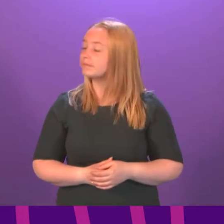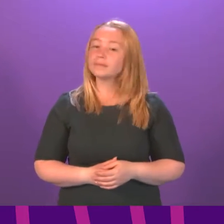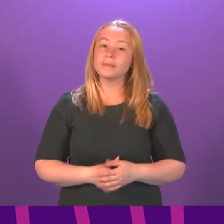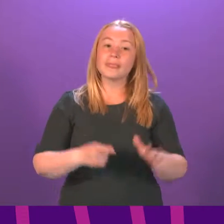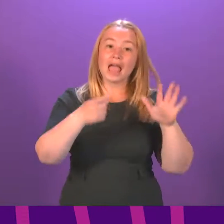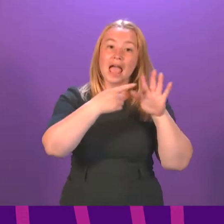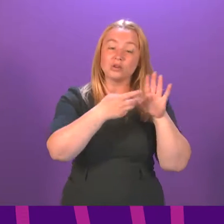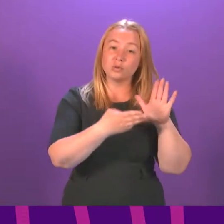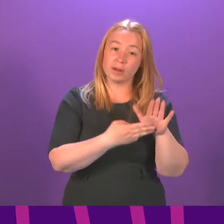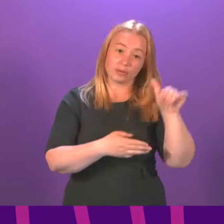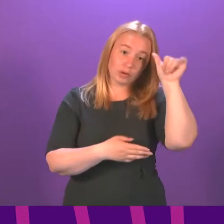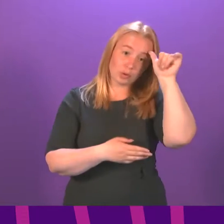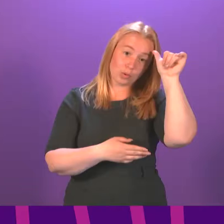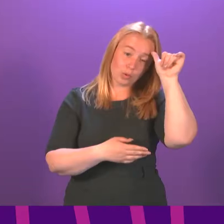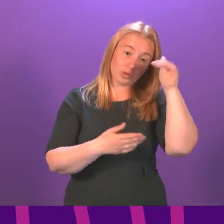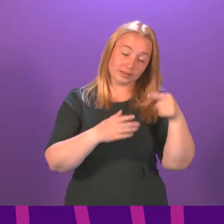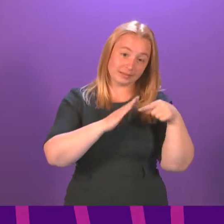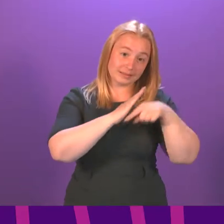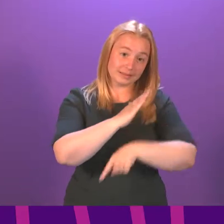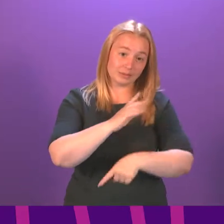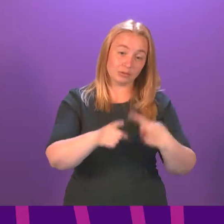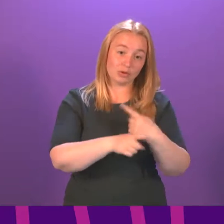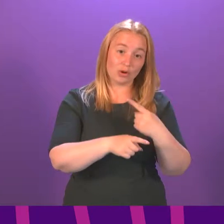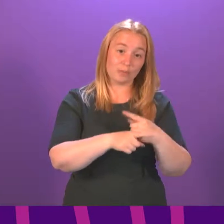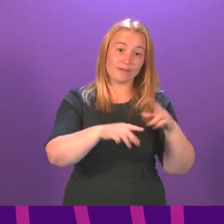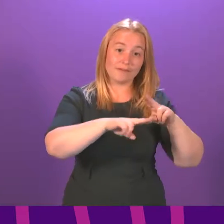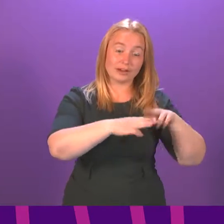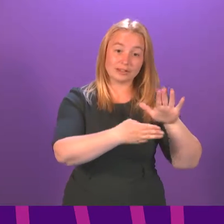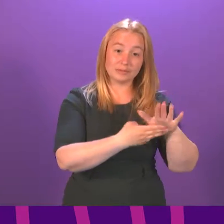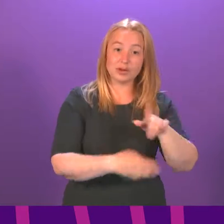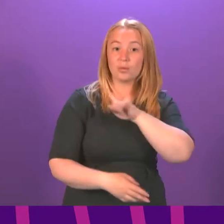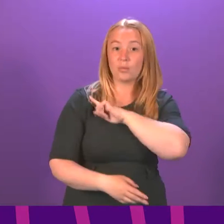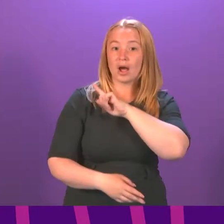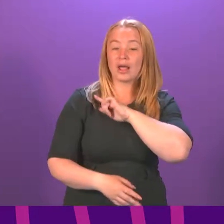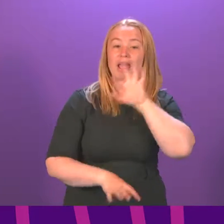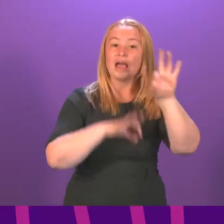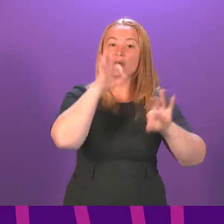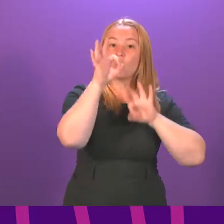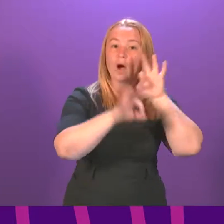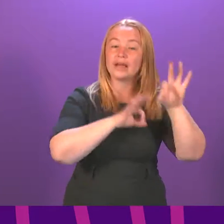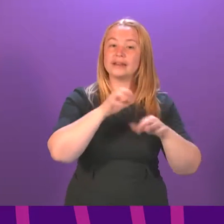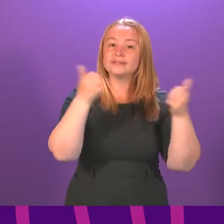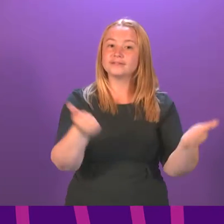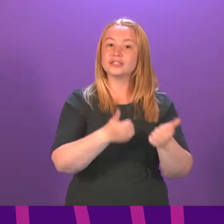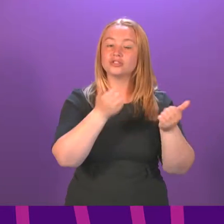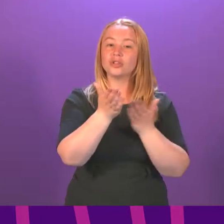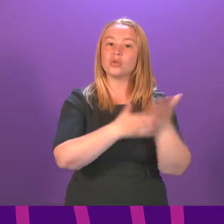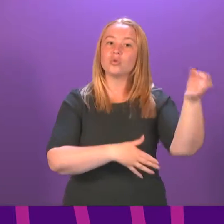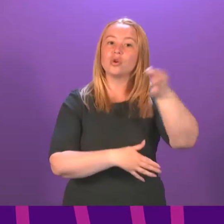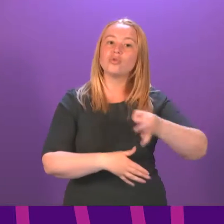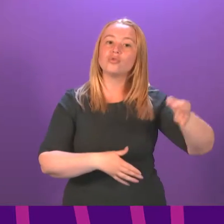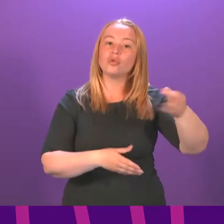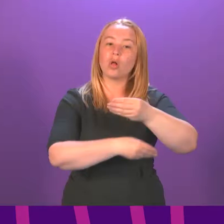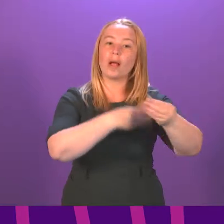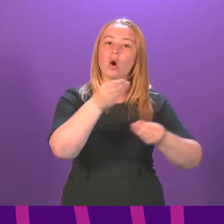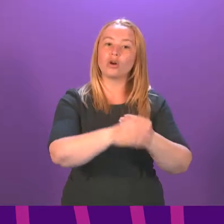Mountain will know more about Ferguson Marine than many because of the inquiry that was conducted by the Rural Economy Committee.